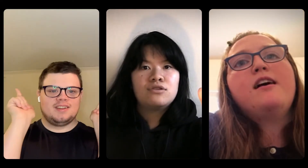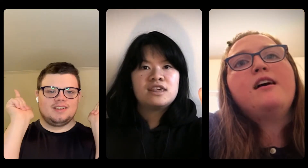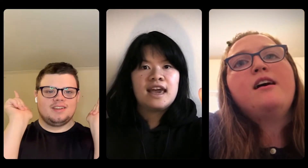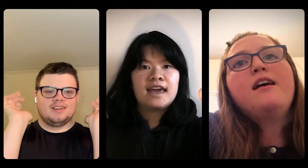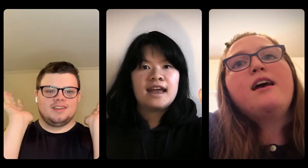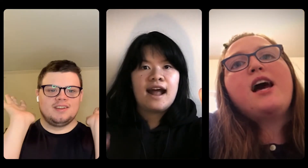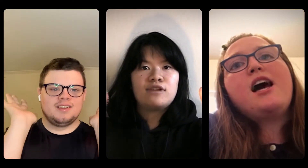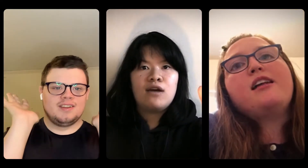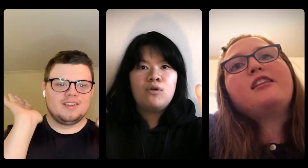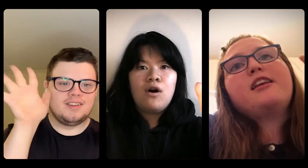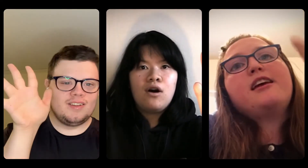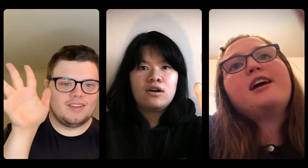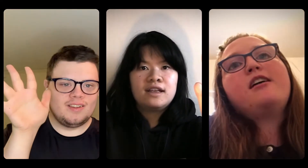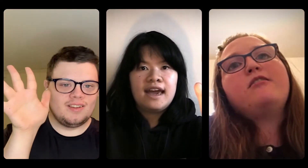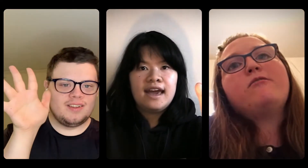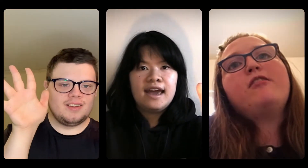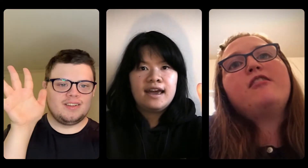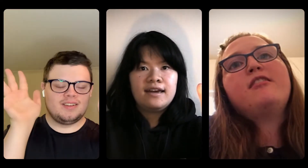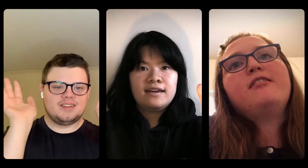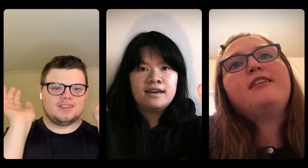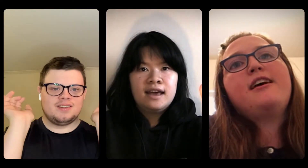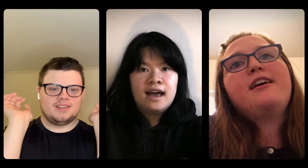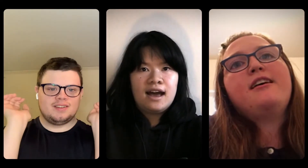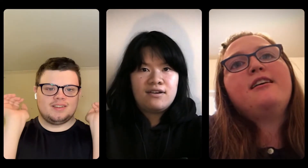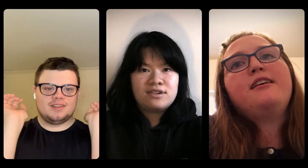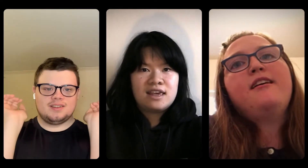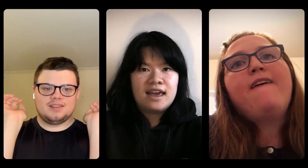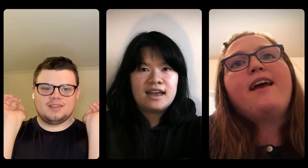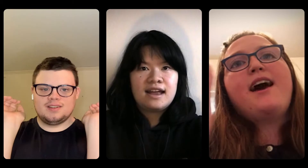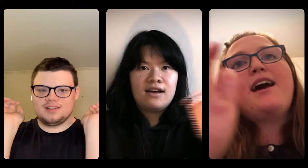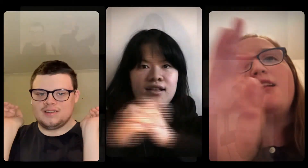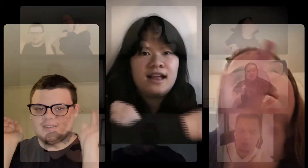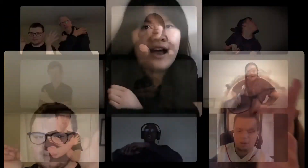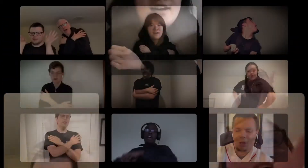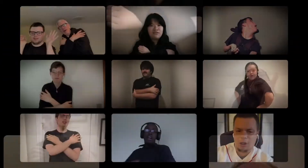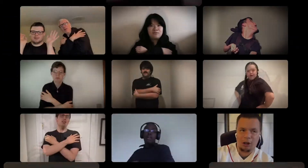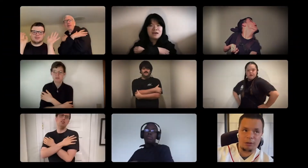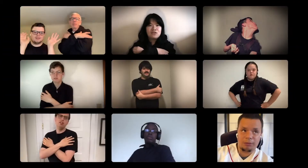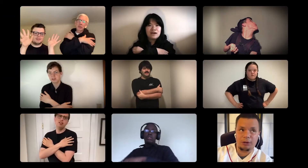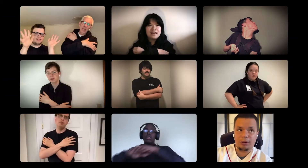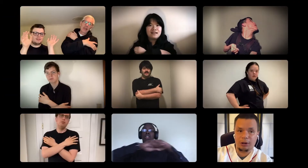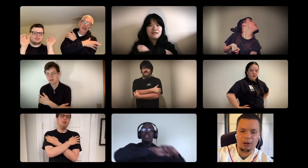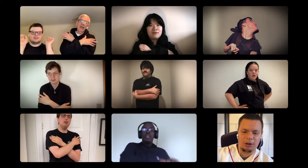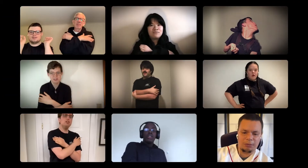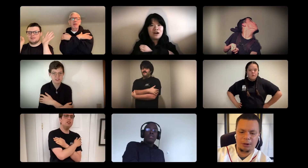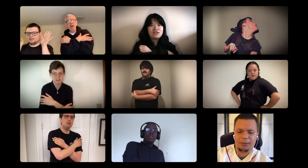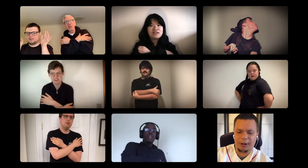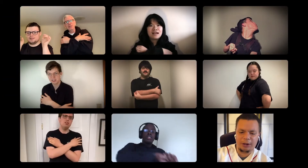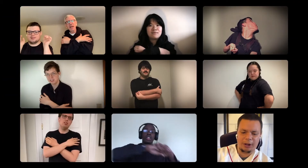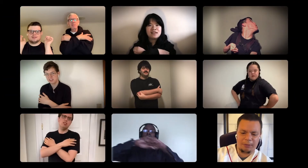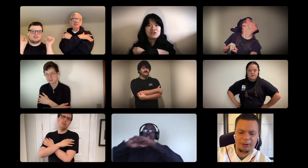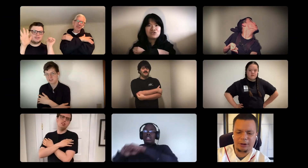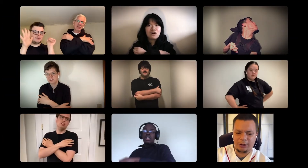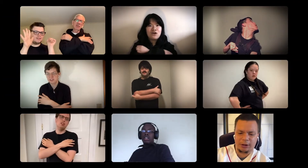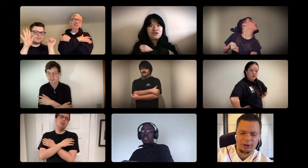I'd sing out of warning, I'd sing out of love to the evening, brothers and sisters